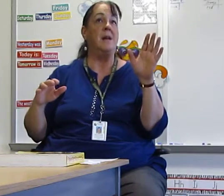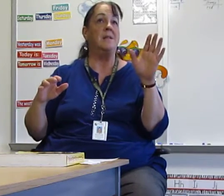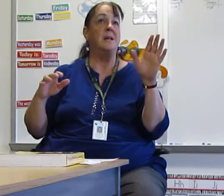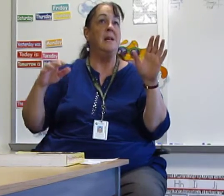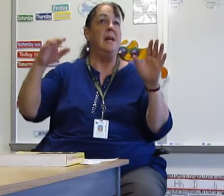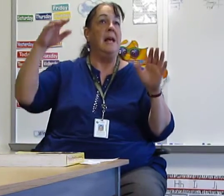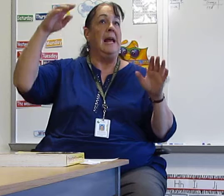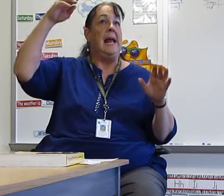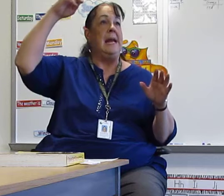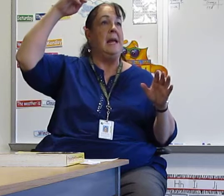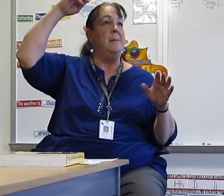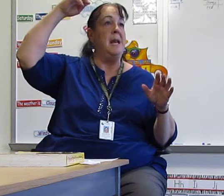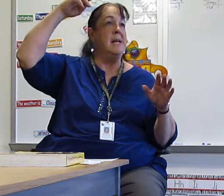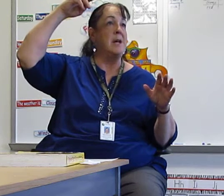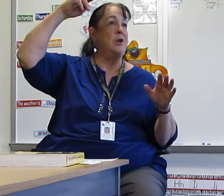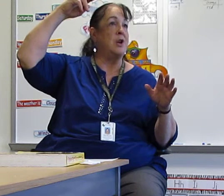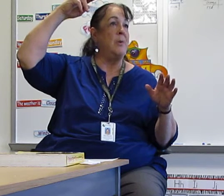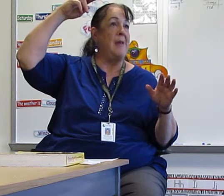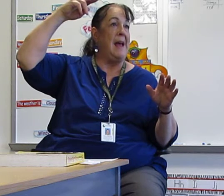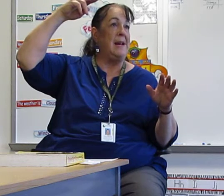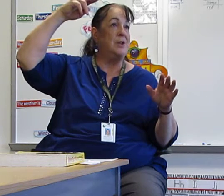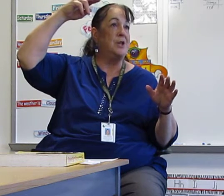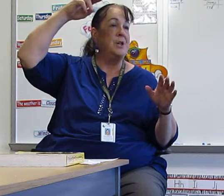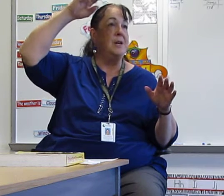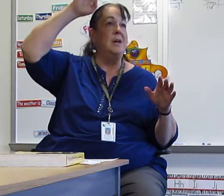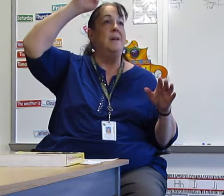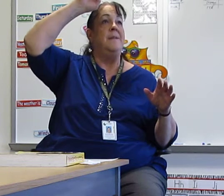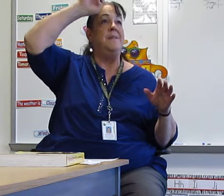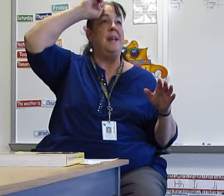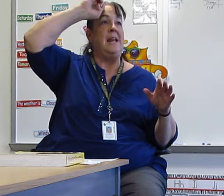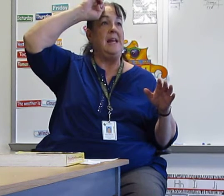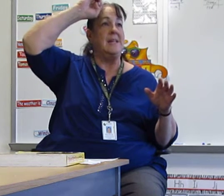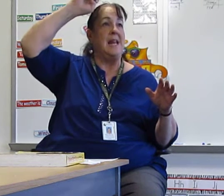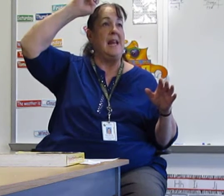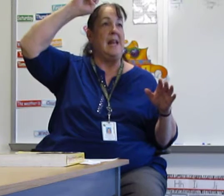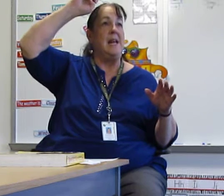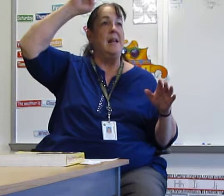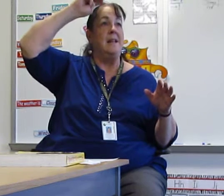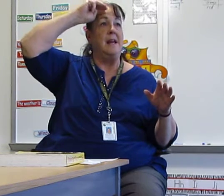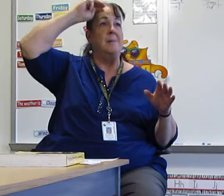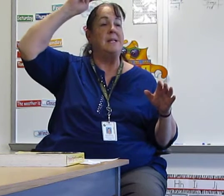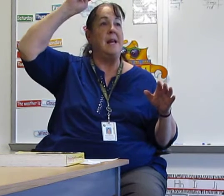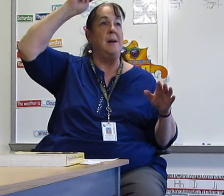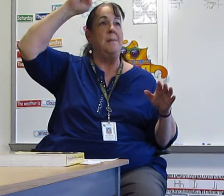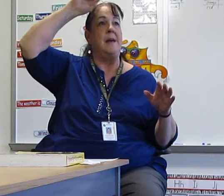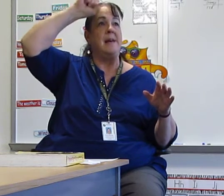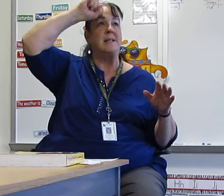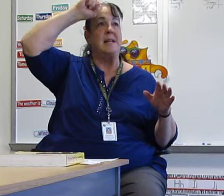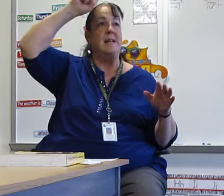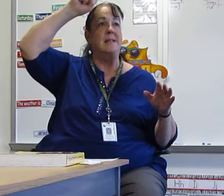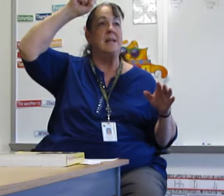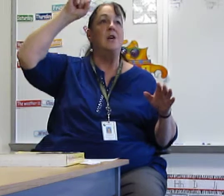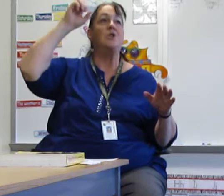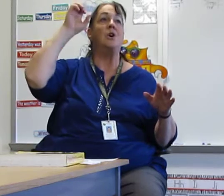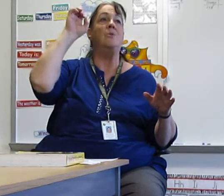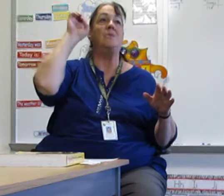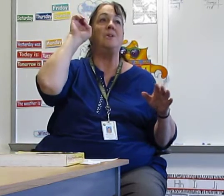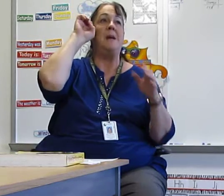he, him, and his all start with H. Right. The E is he. The M is him. The S is his. So, to be